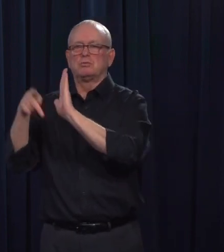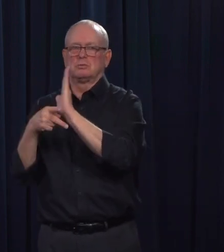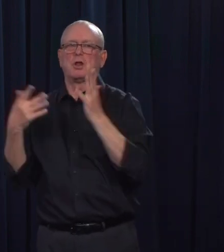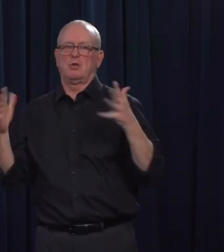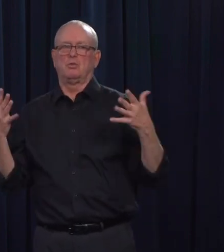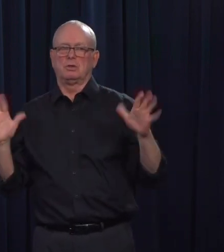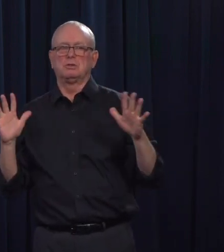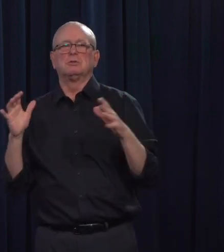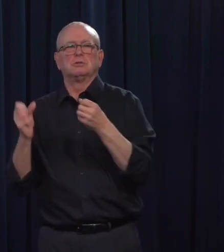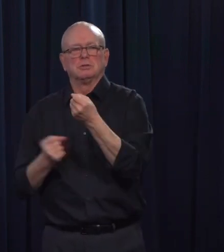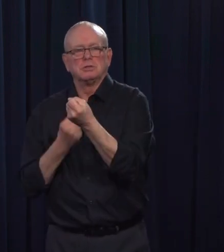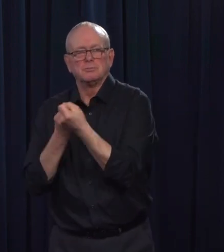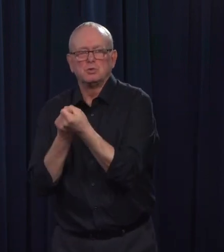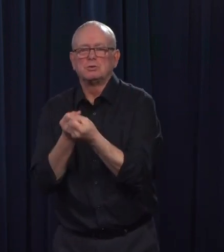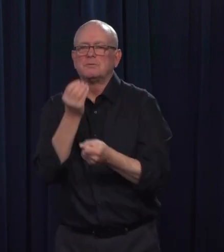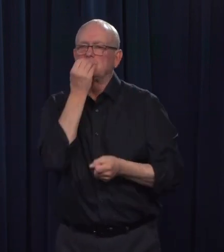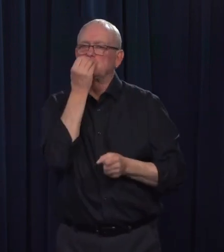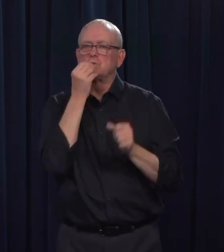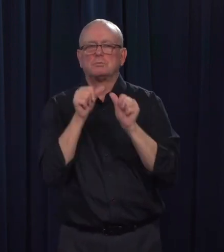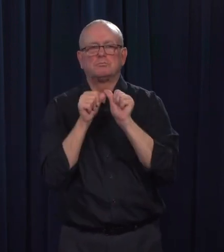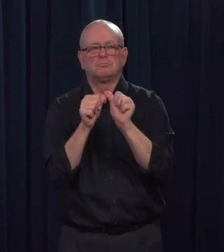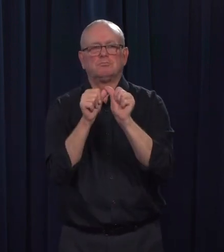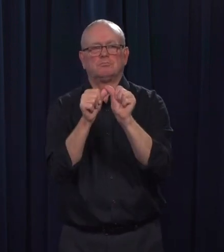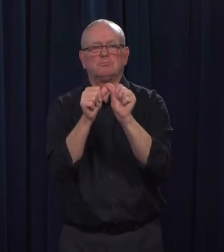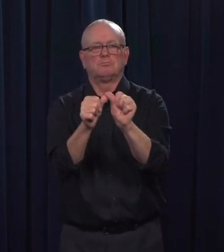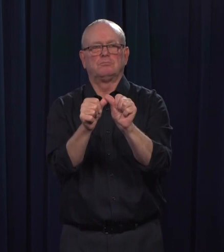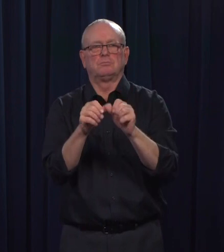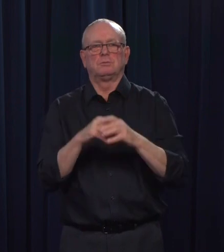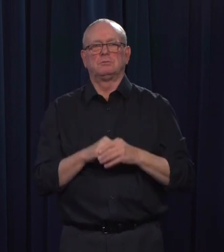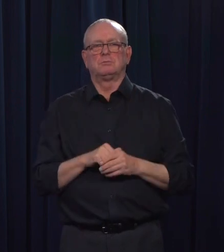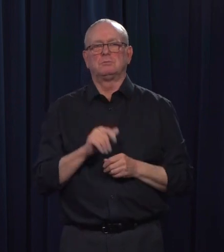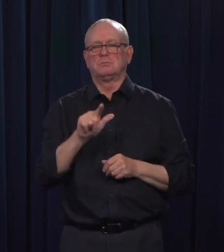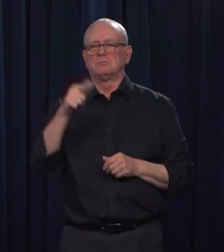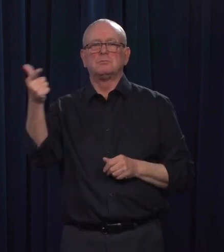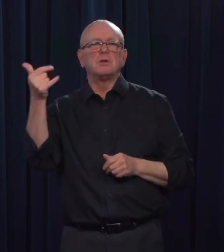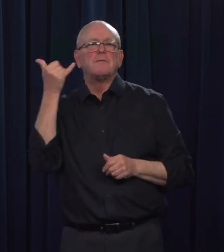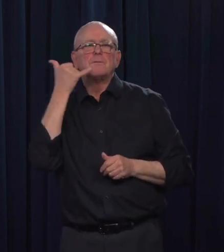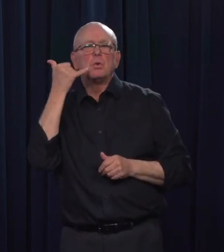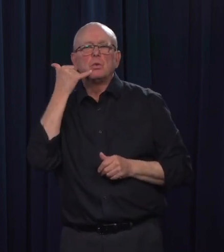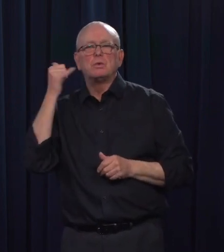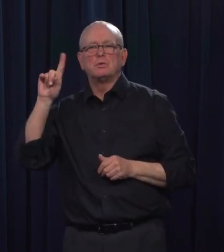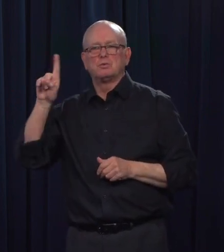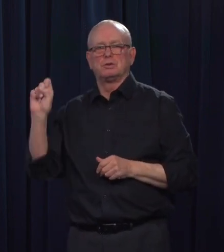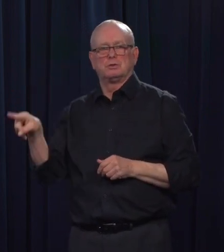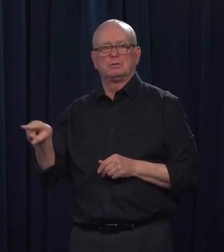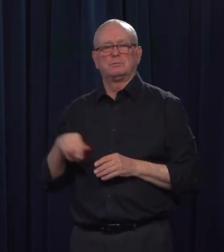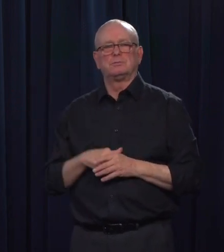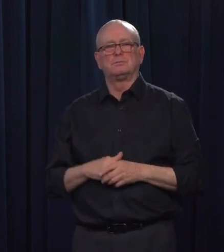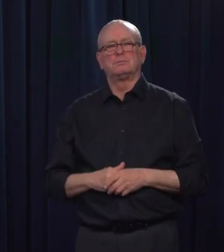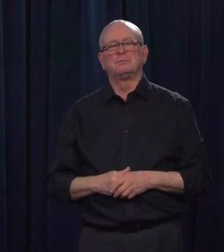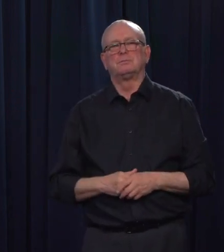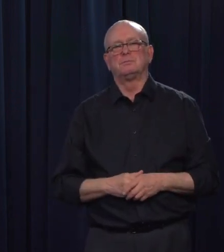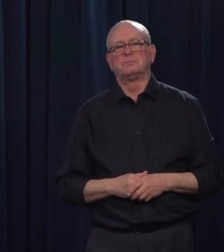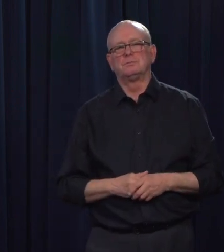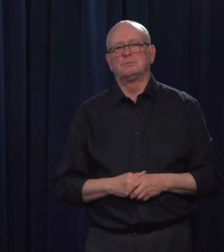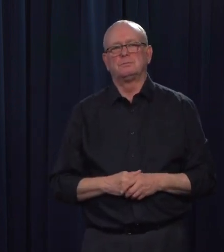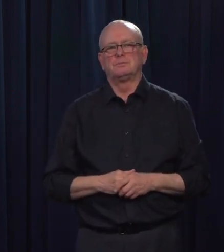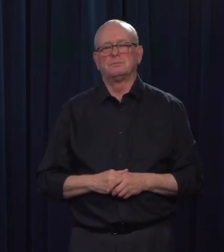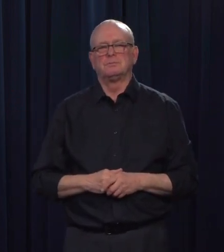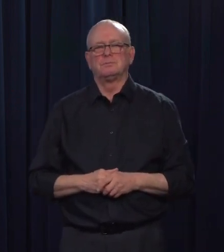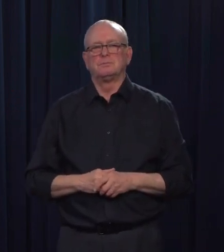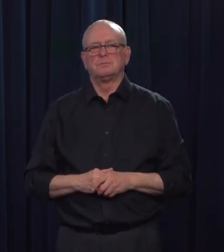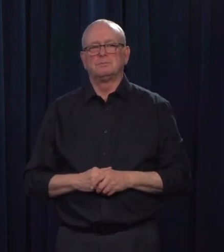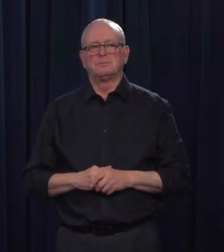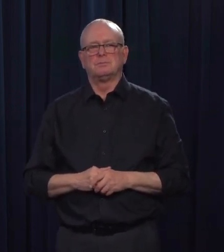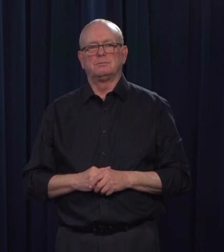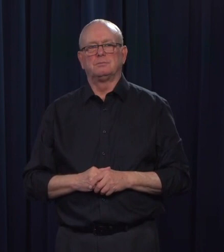with that, we're going to go to the lines. Operator, can you put the first call through, please? Our first question comes from Jeremy Sims of the Western Producer. Your line is